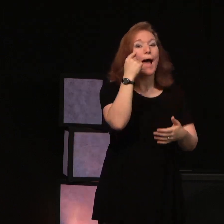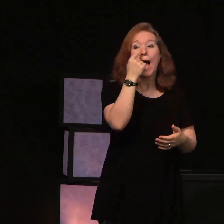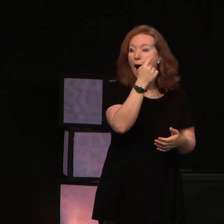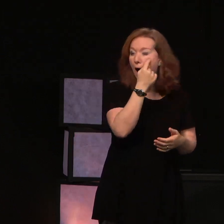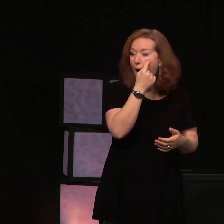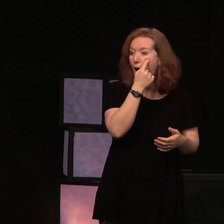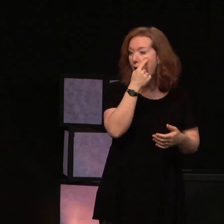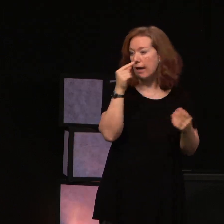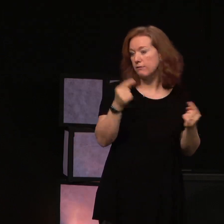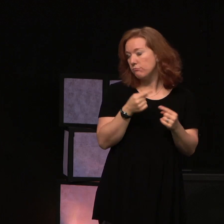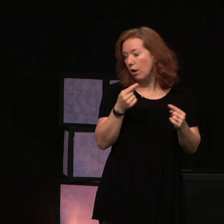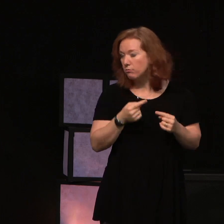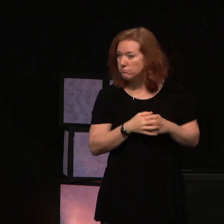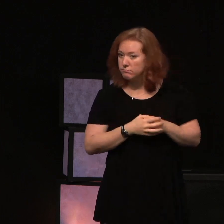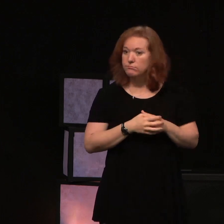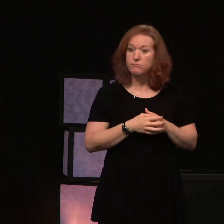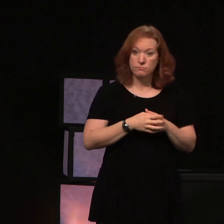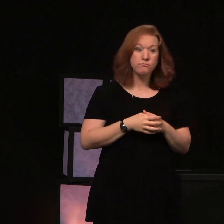ailments.